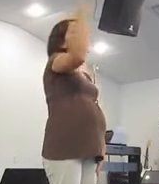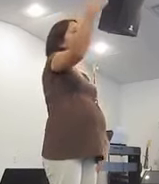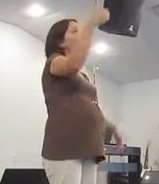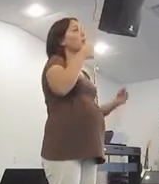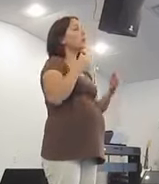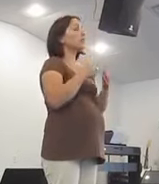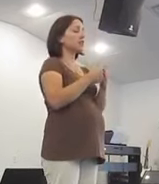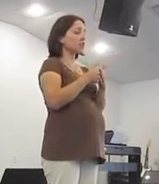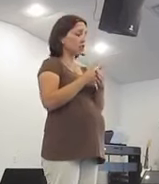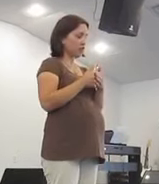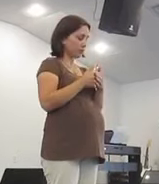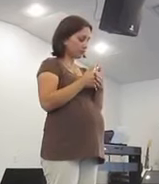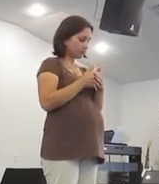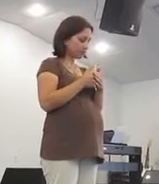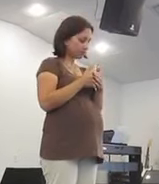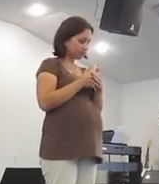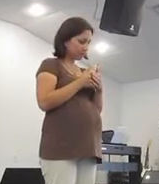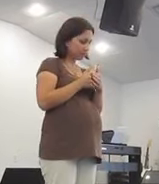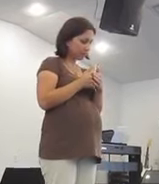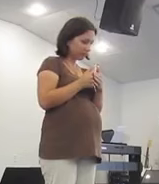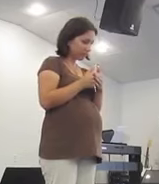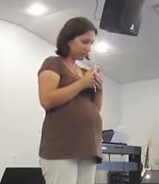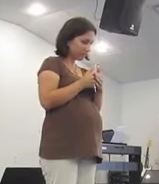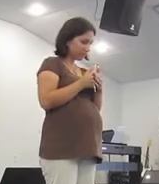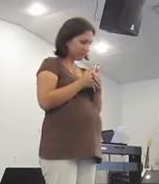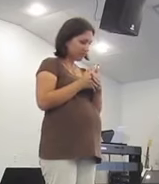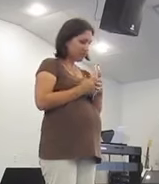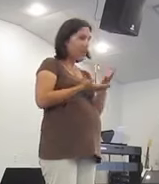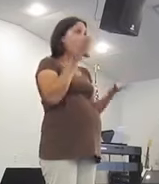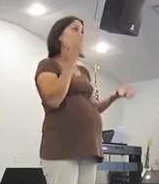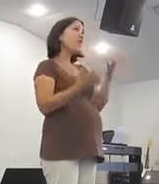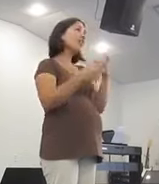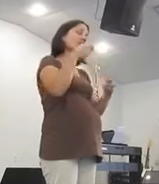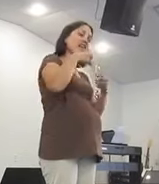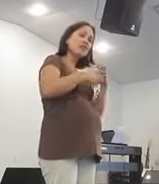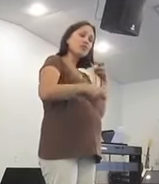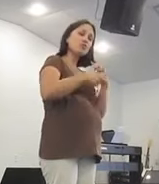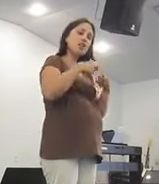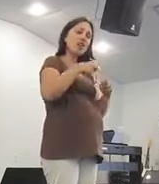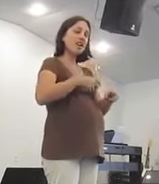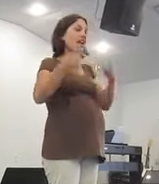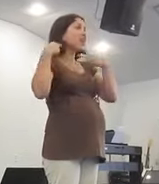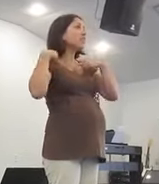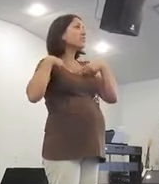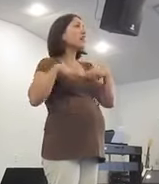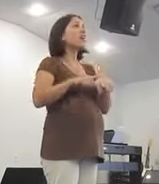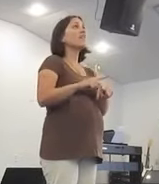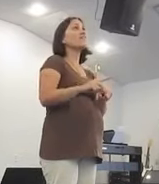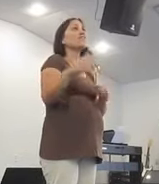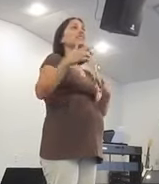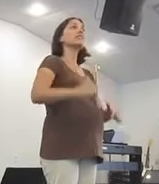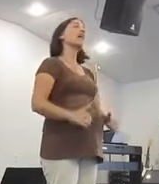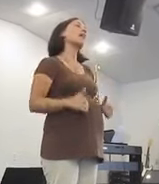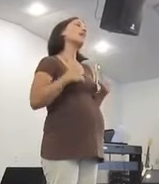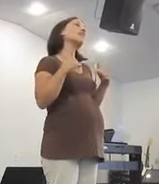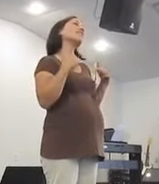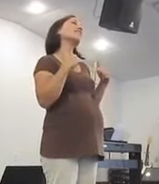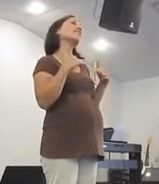you're near? And what if trials of this life